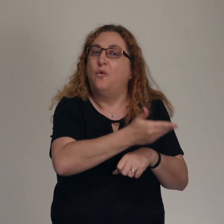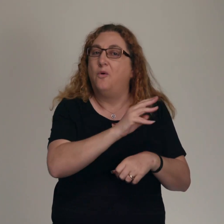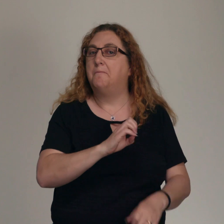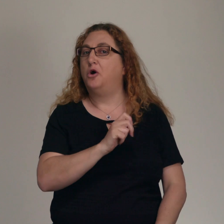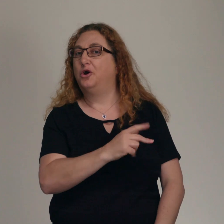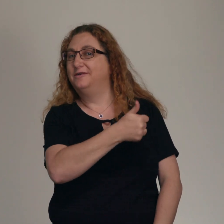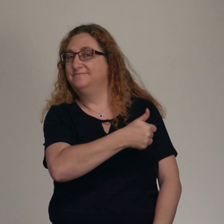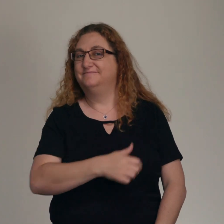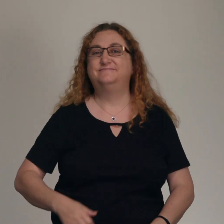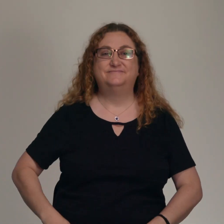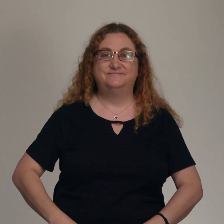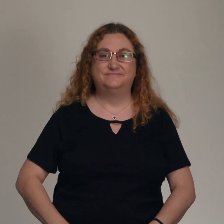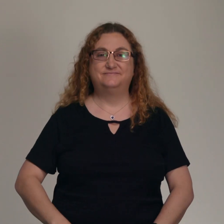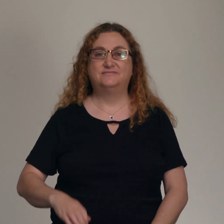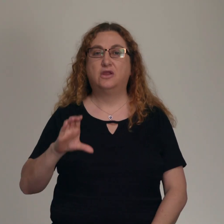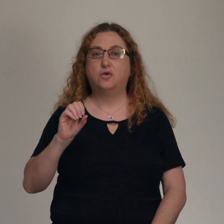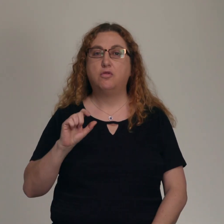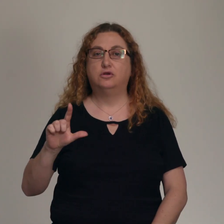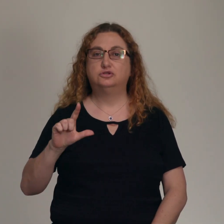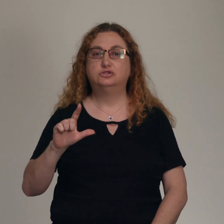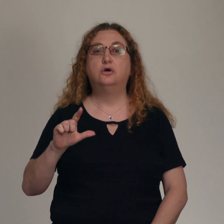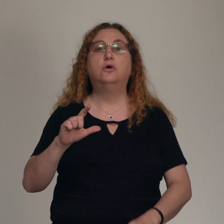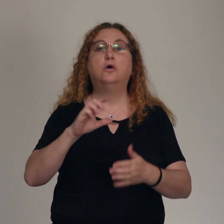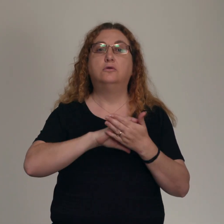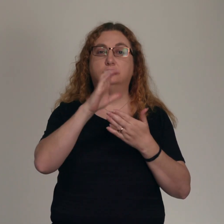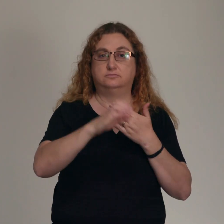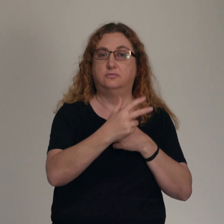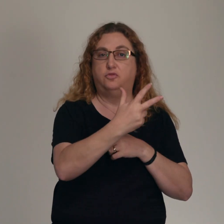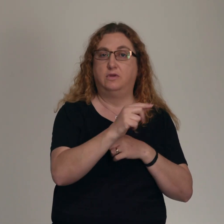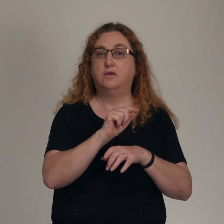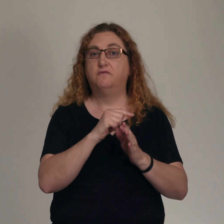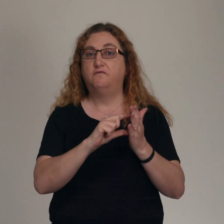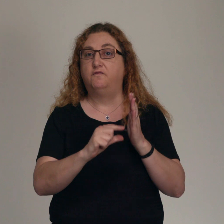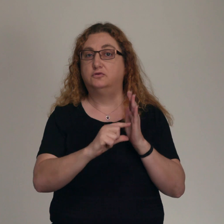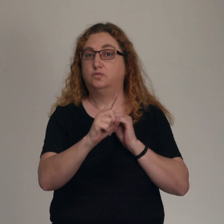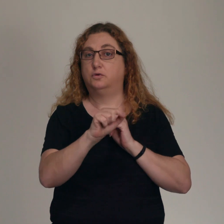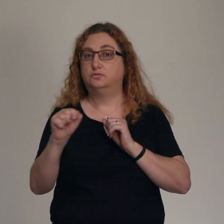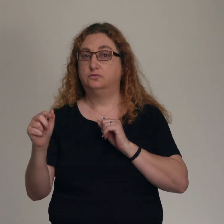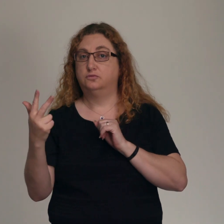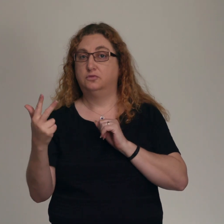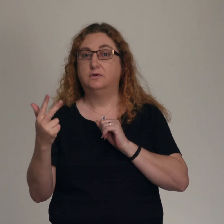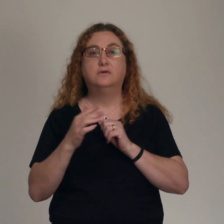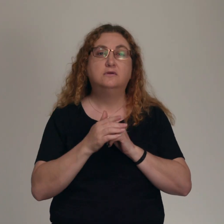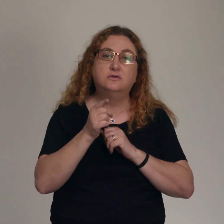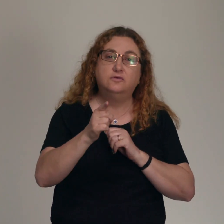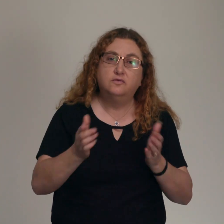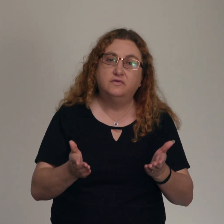Colossians 3, verses 1 to 3. Since then you have been raised with Christ. Sit your heart on things above, for Christ is